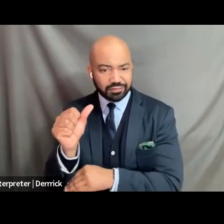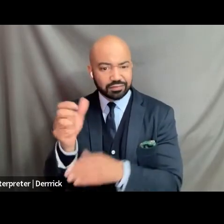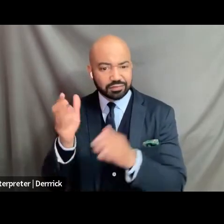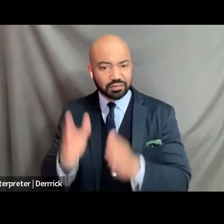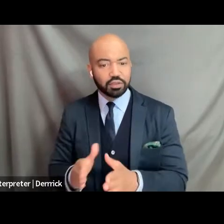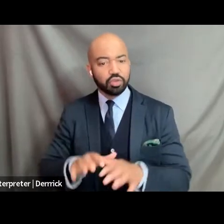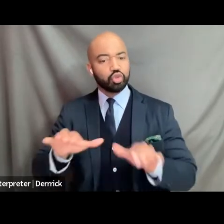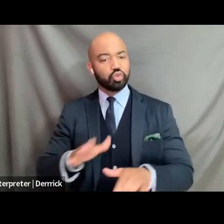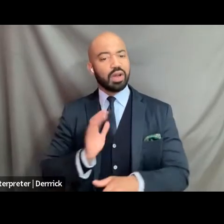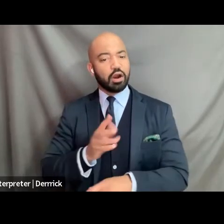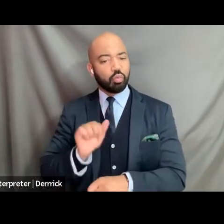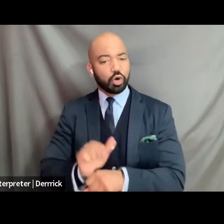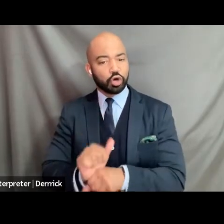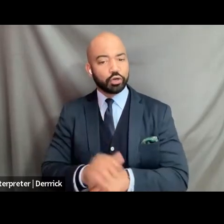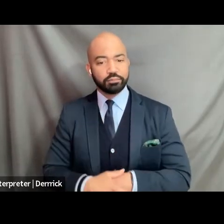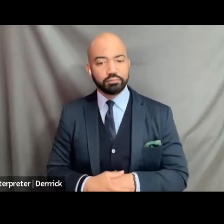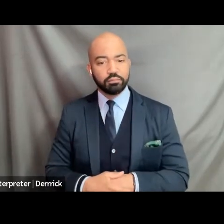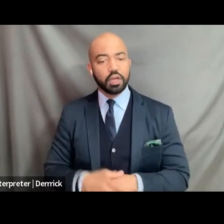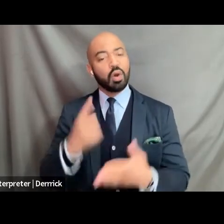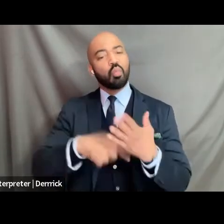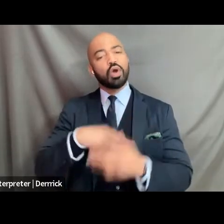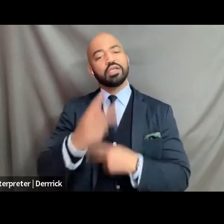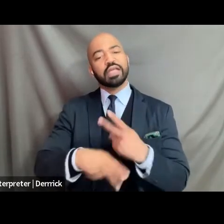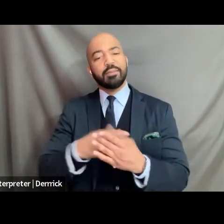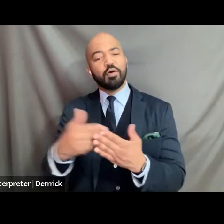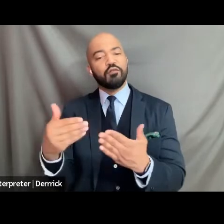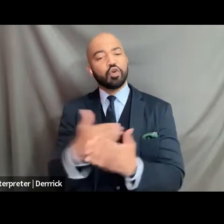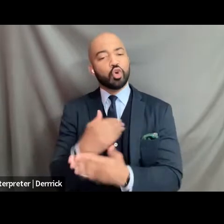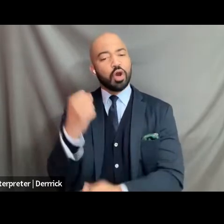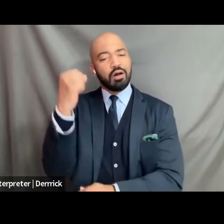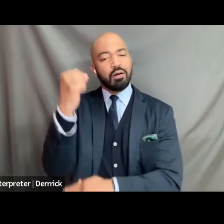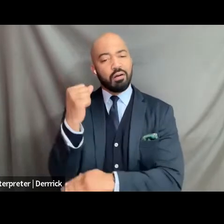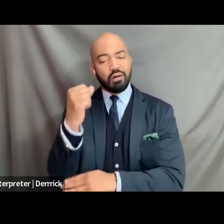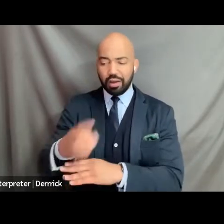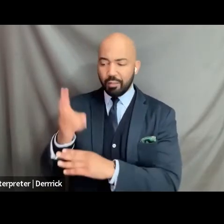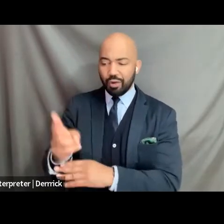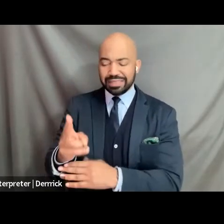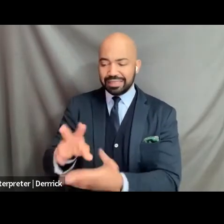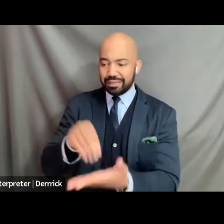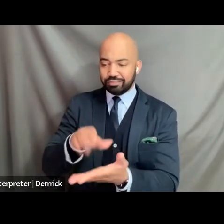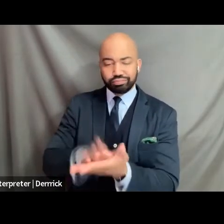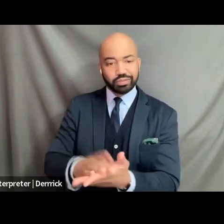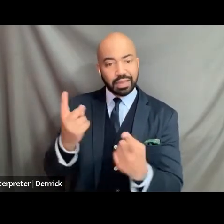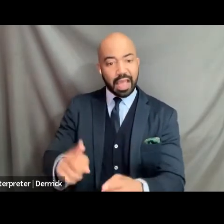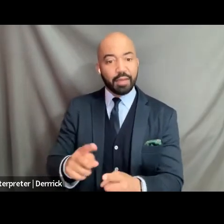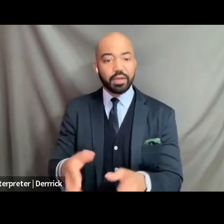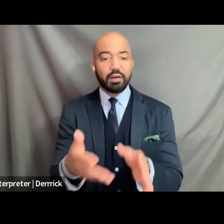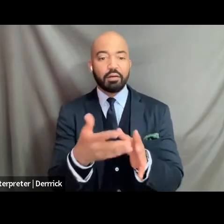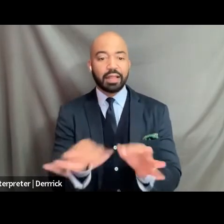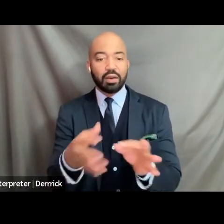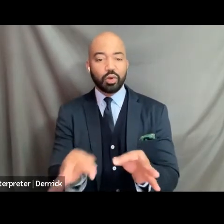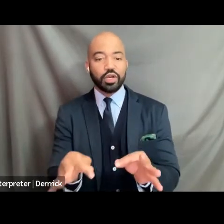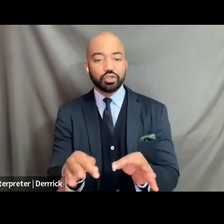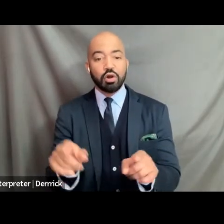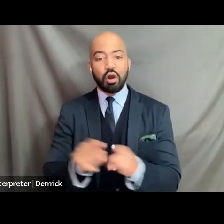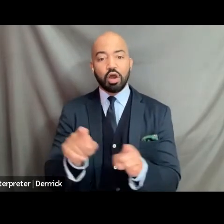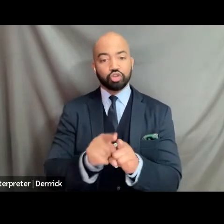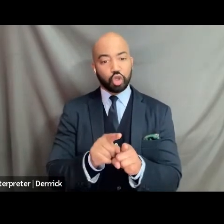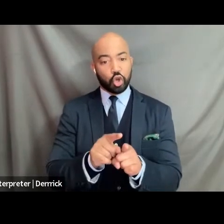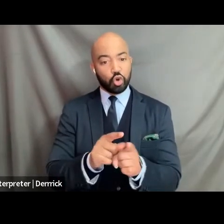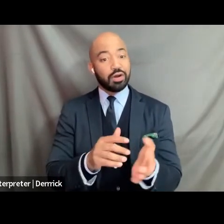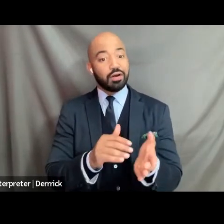what precedent will be available to us what language and dissents that a justice brown jackson might write